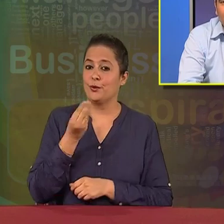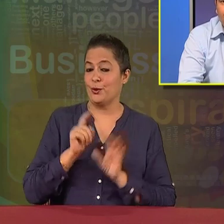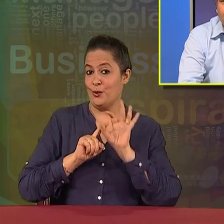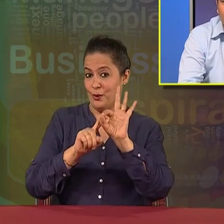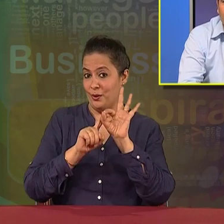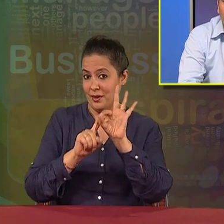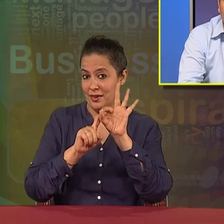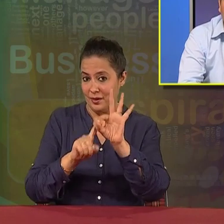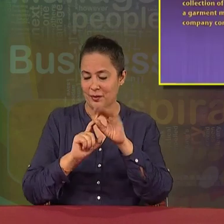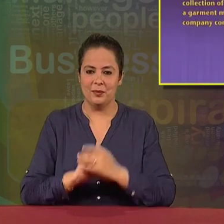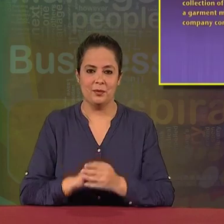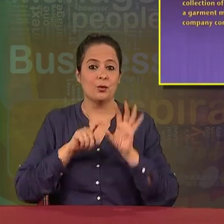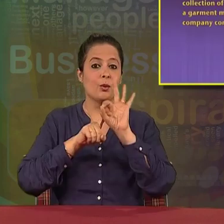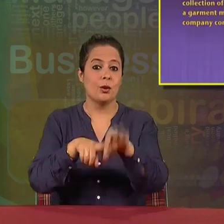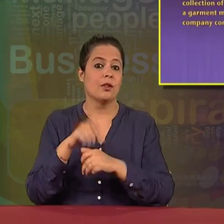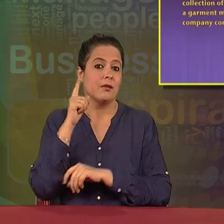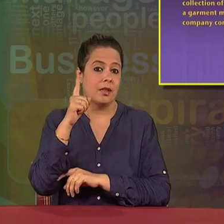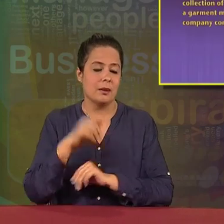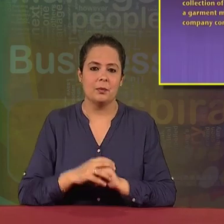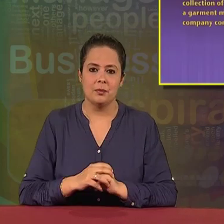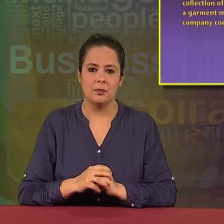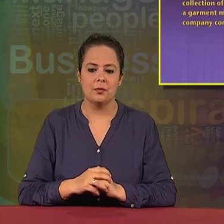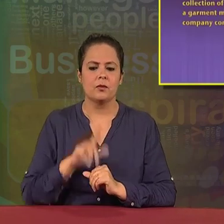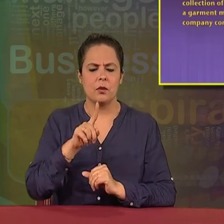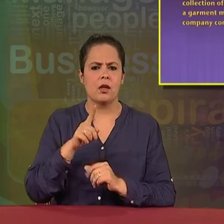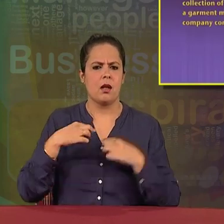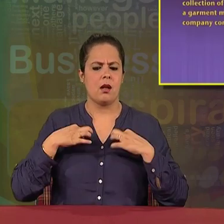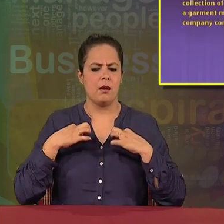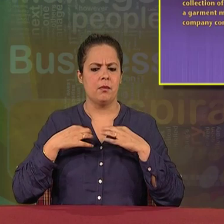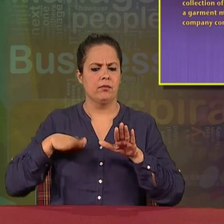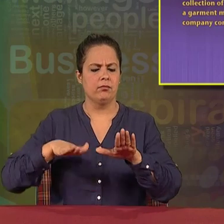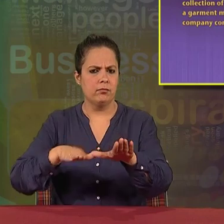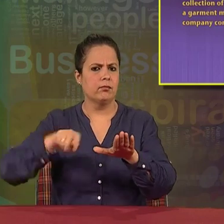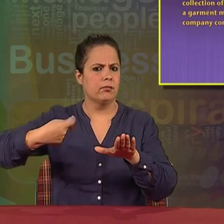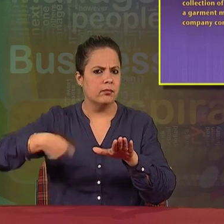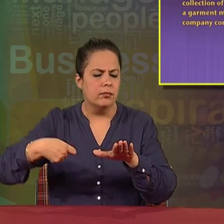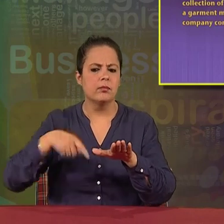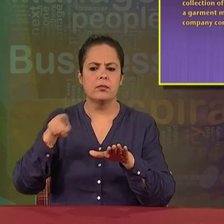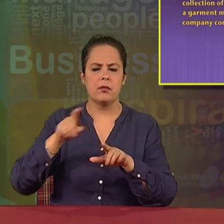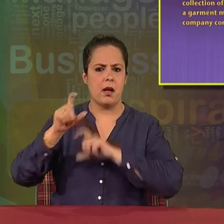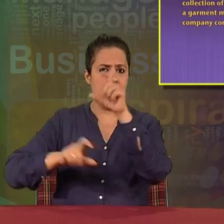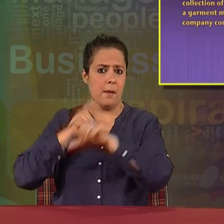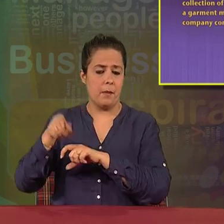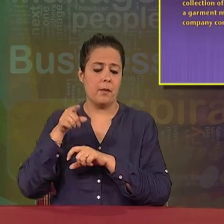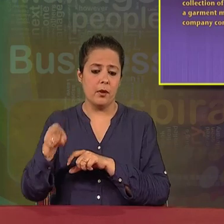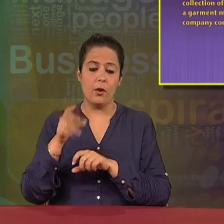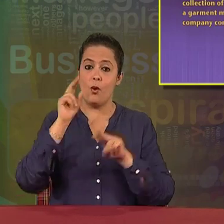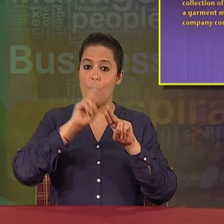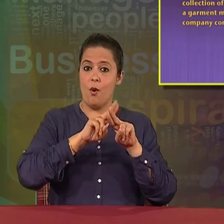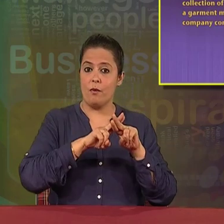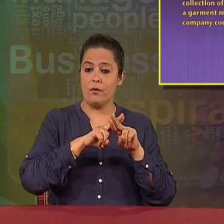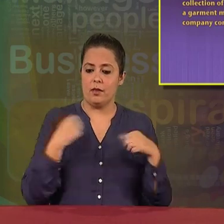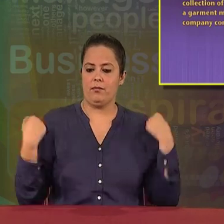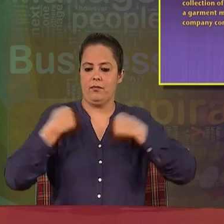a few questions from you. Question number one, thinking of launching new collection of office wear by a garment